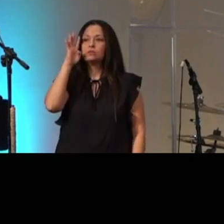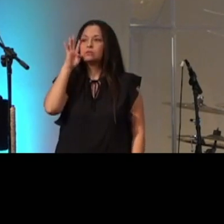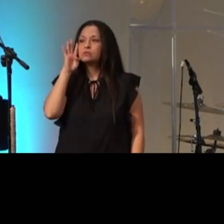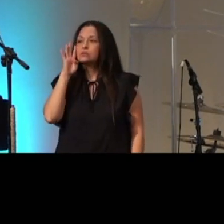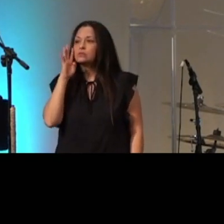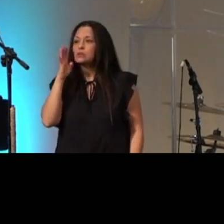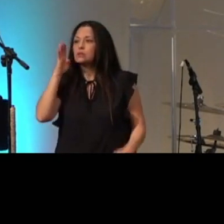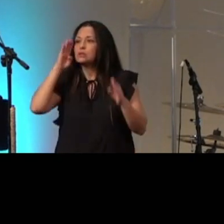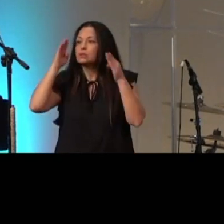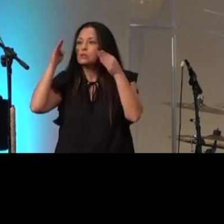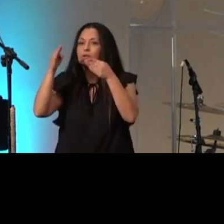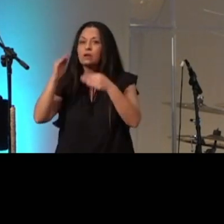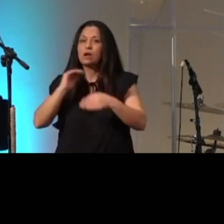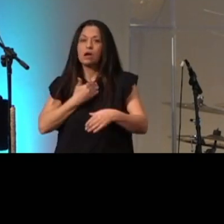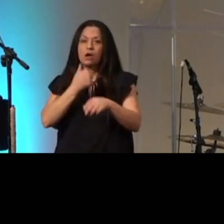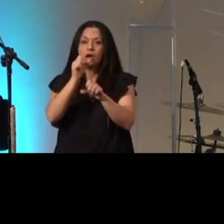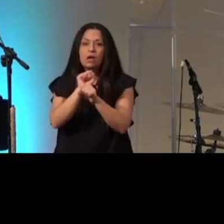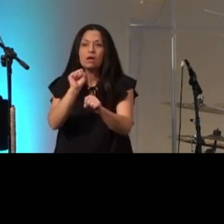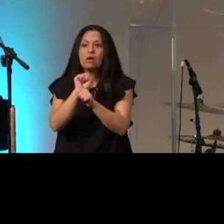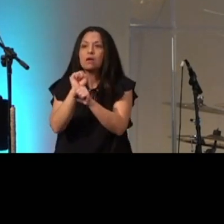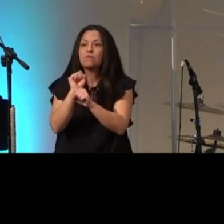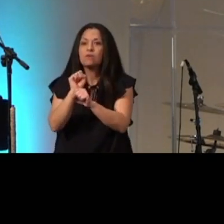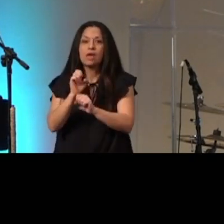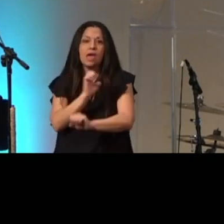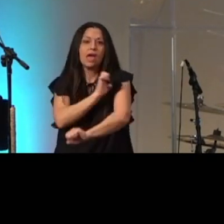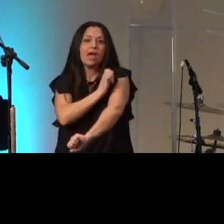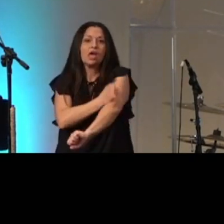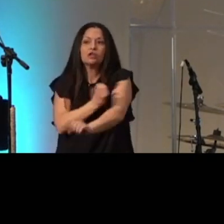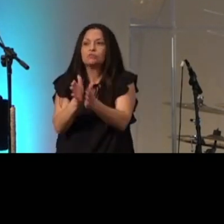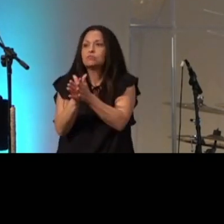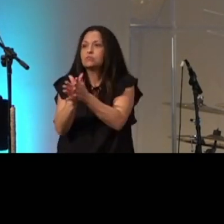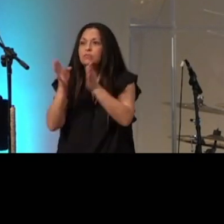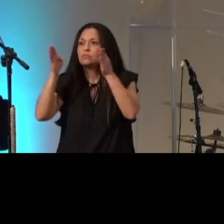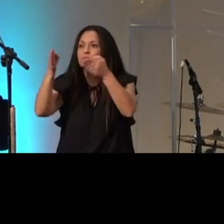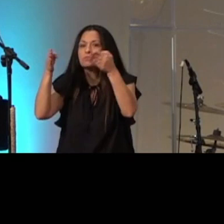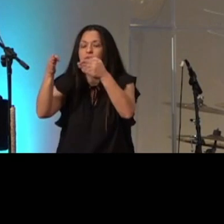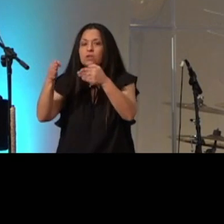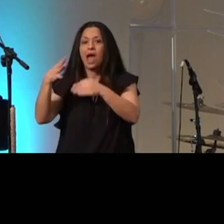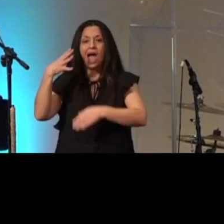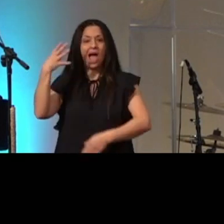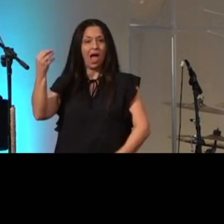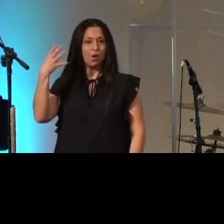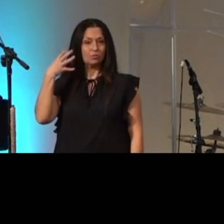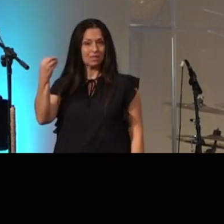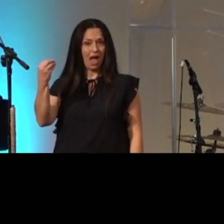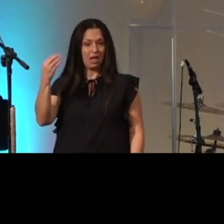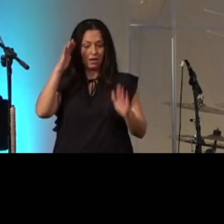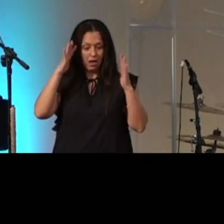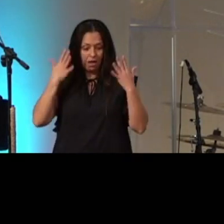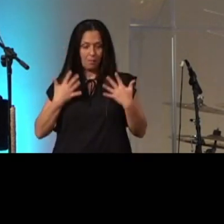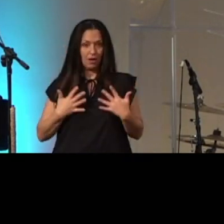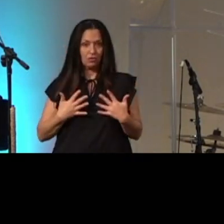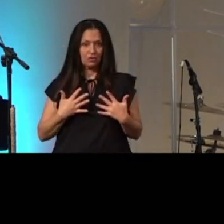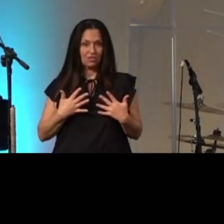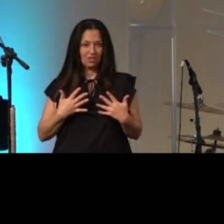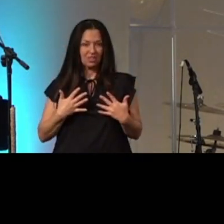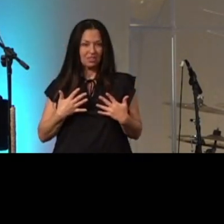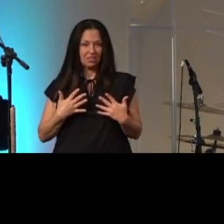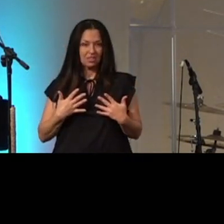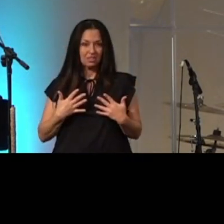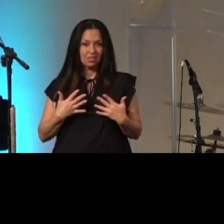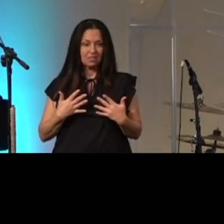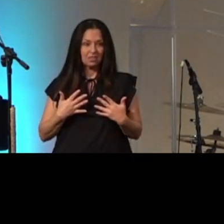and our energy on the outward appearance so we pretend we posture i don't like that side